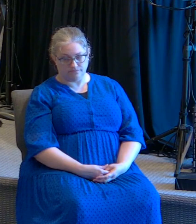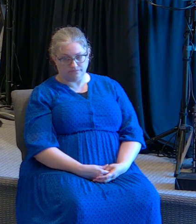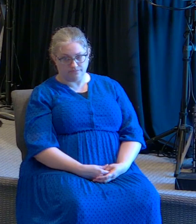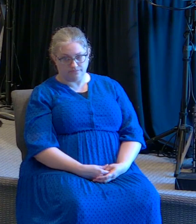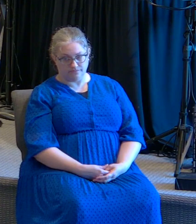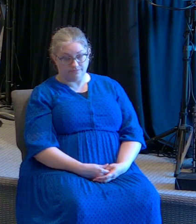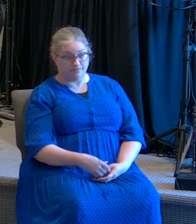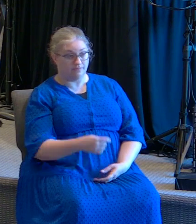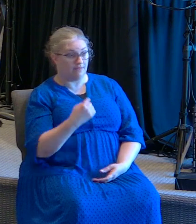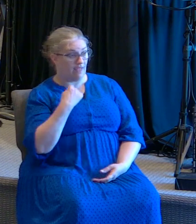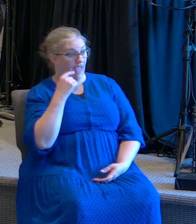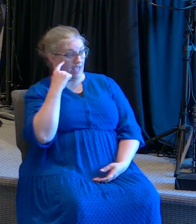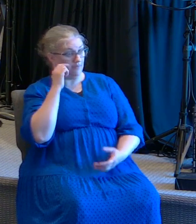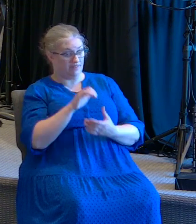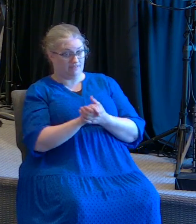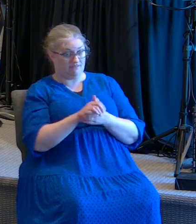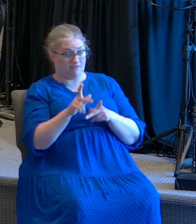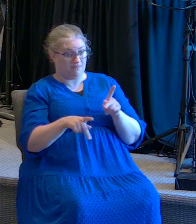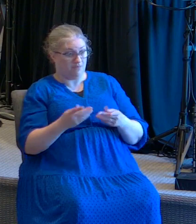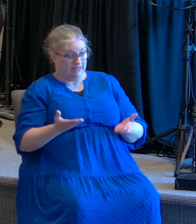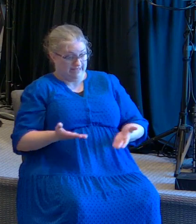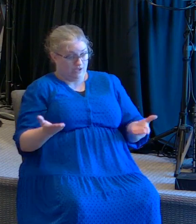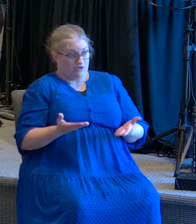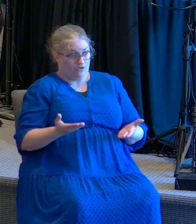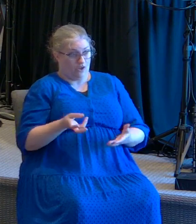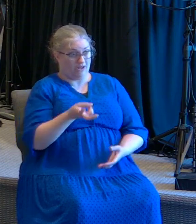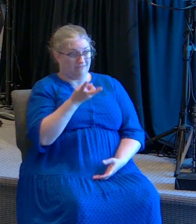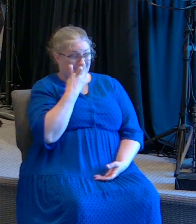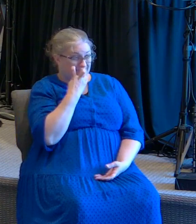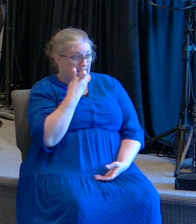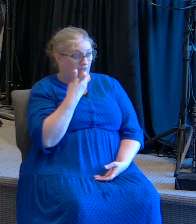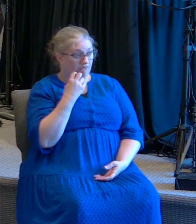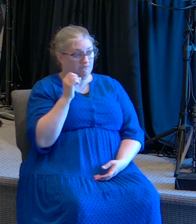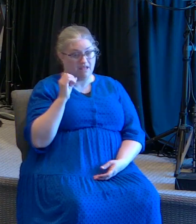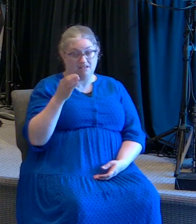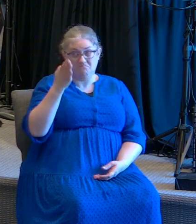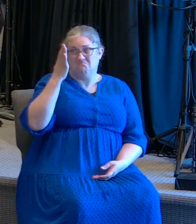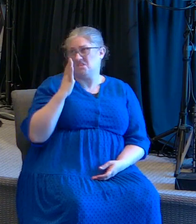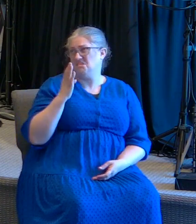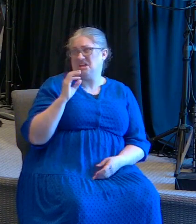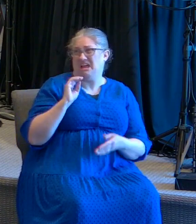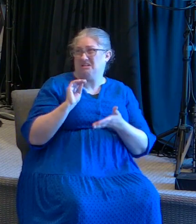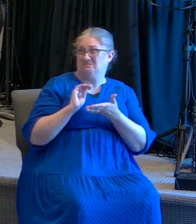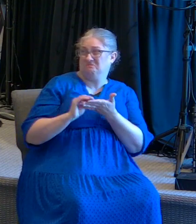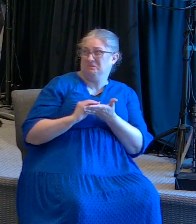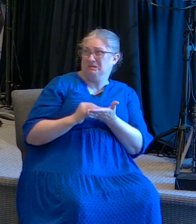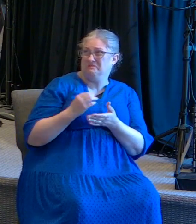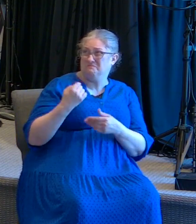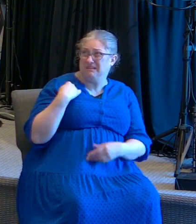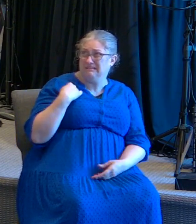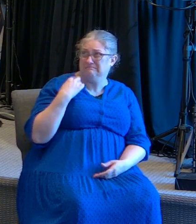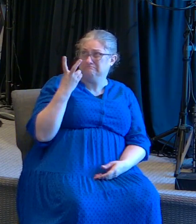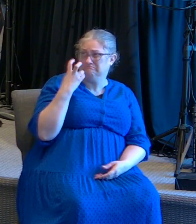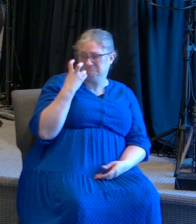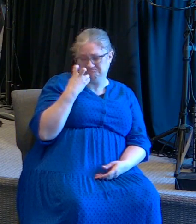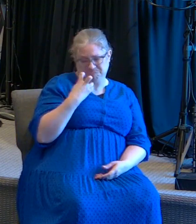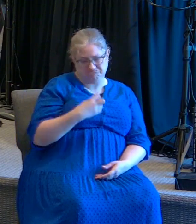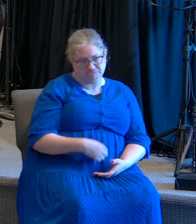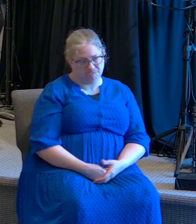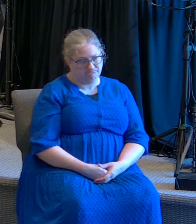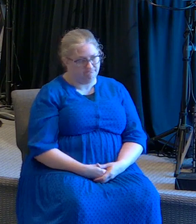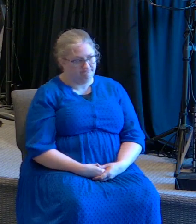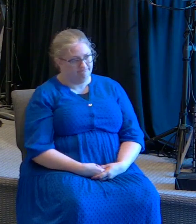I believe there are people in this room today that doubt whether God can actually forgive them or not. Y creo que hay gente aquí que